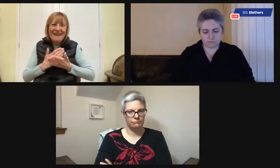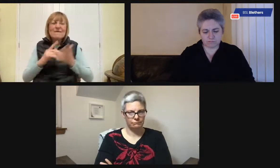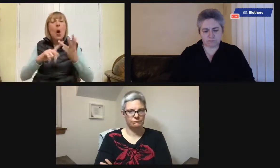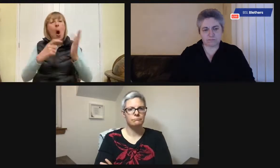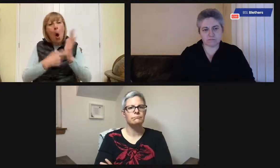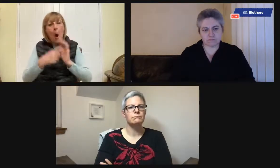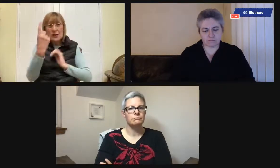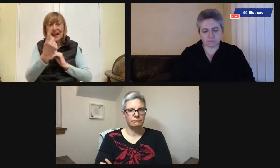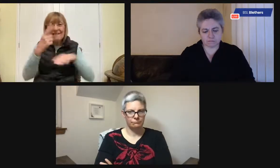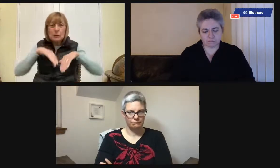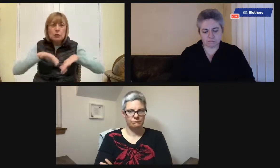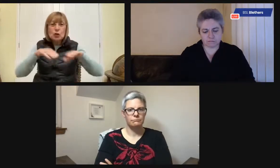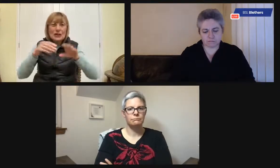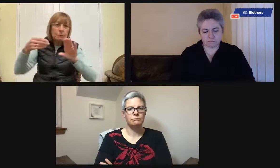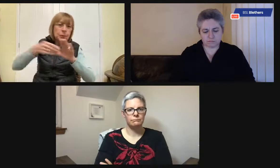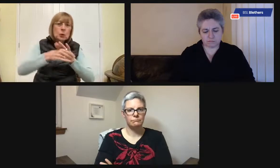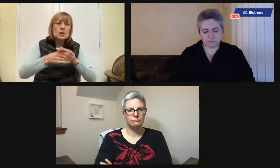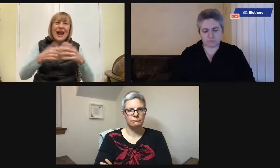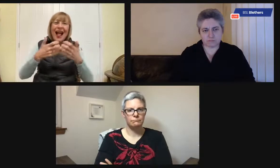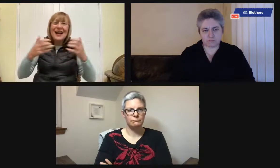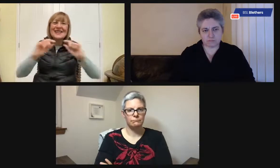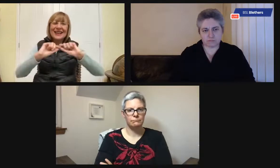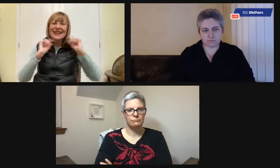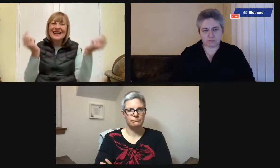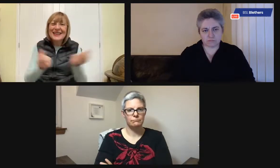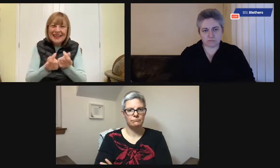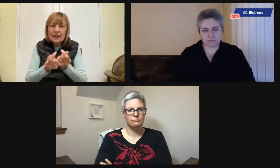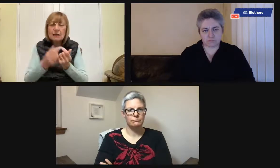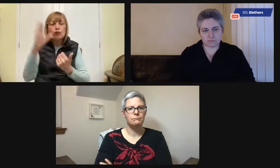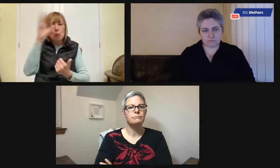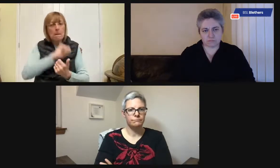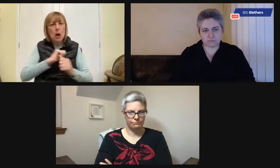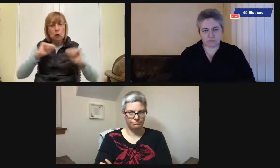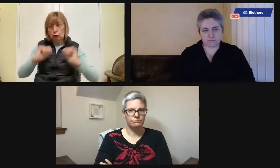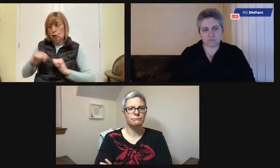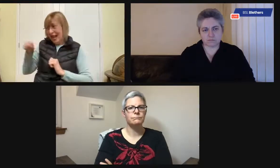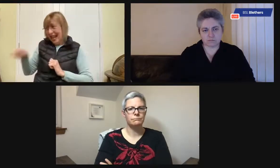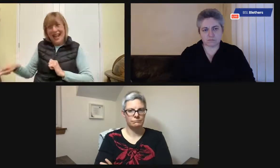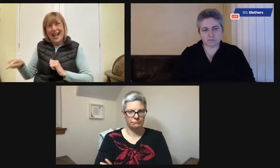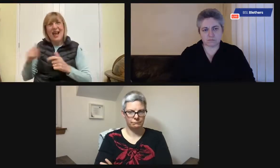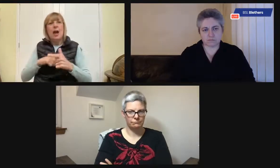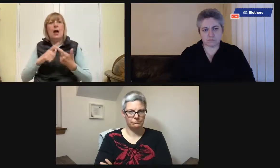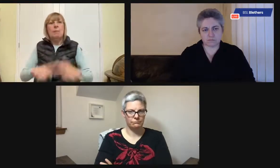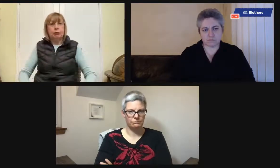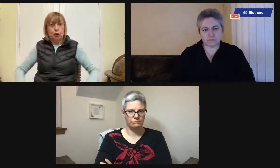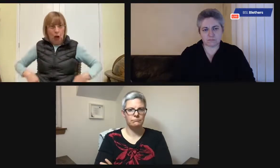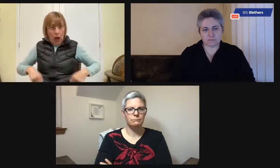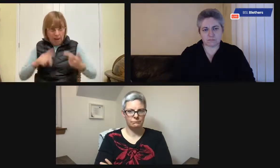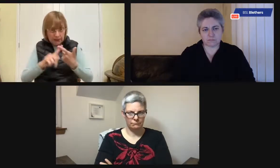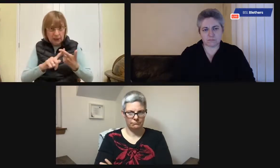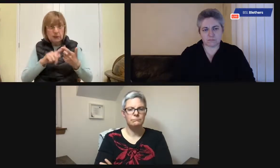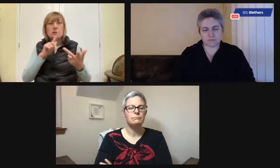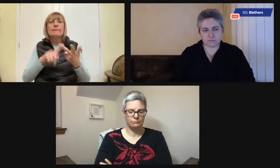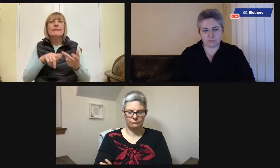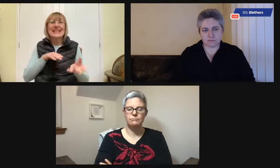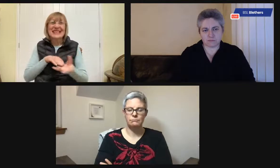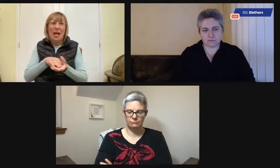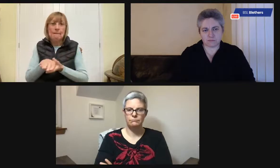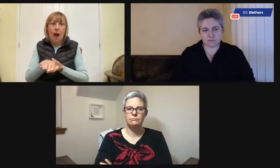elasticated waist. That's much safer. Or put some elastic in to existing pyjamas that